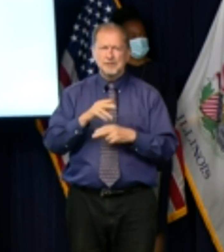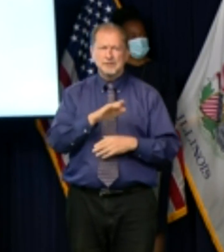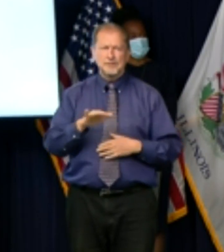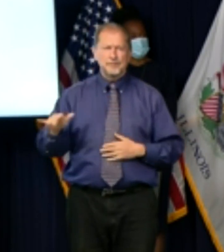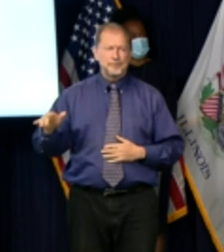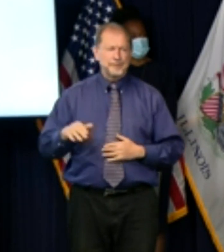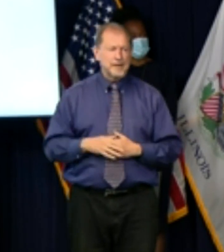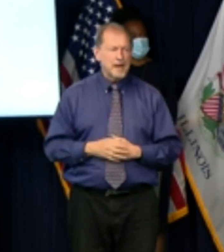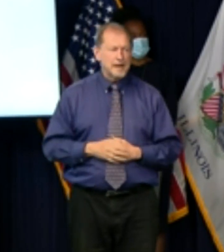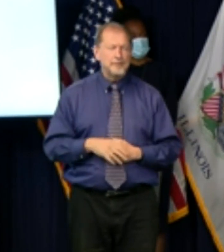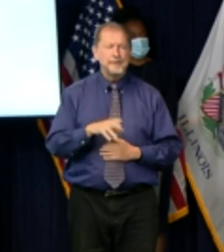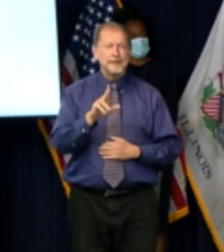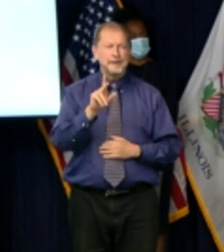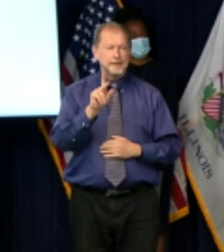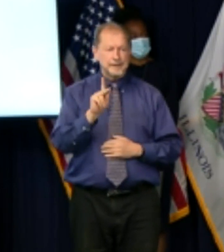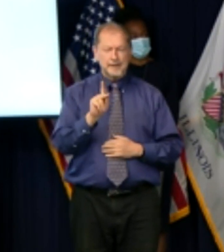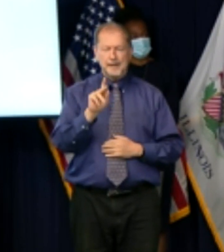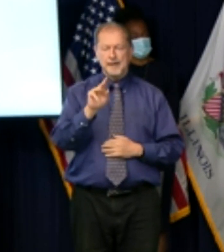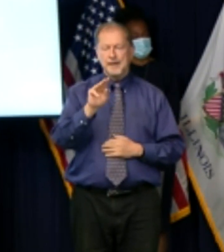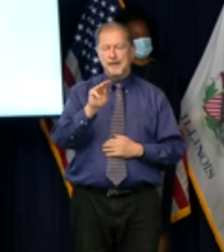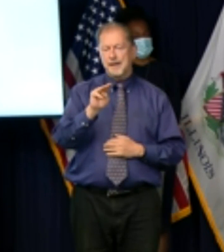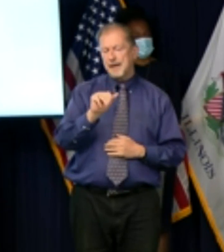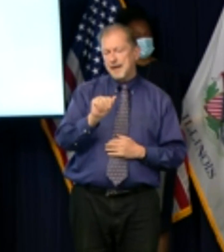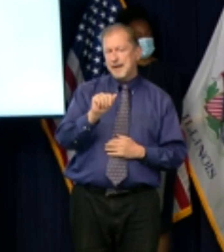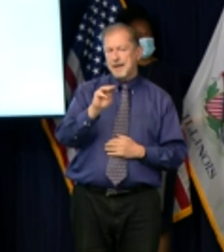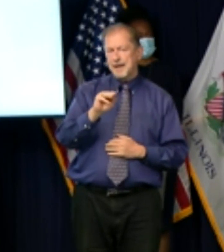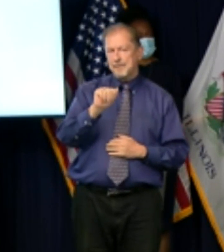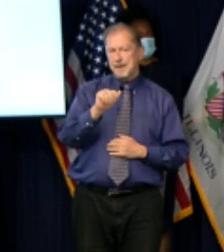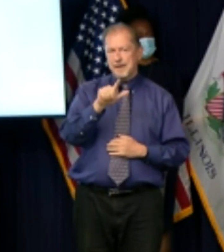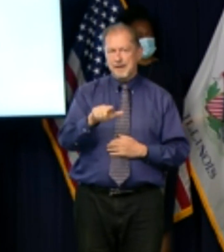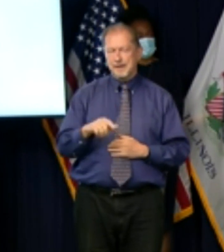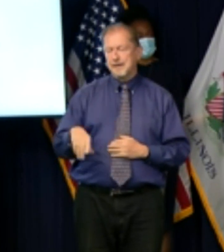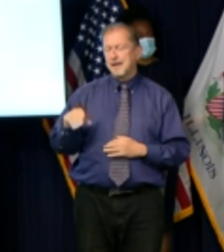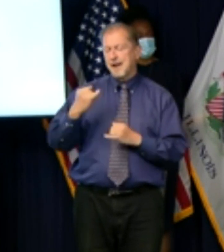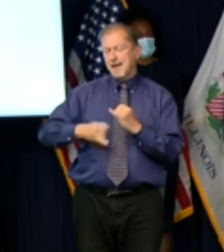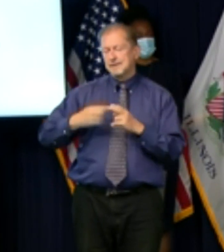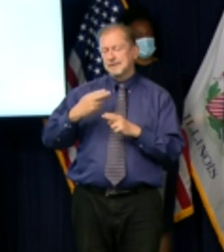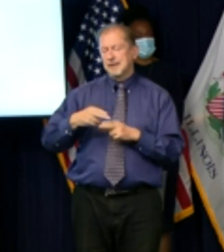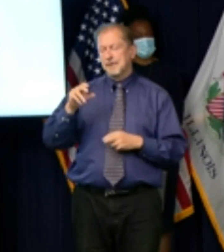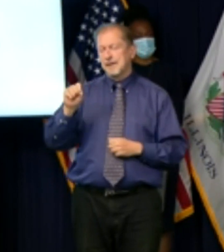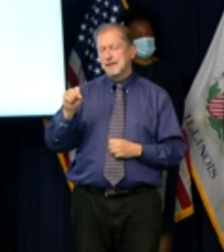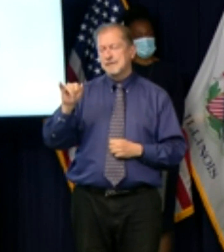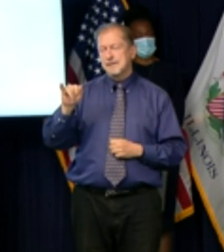is kmaljit spelled k-a-m-a-l-j-i-t last name singh s-i-n-g-h